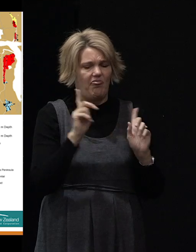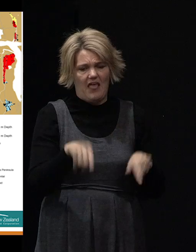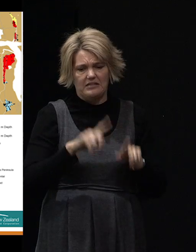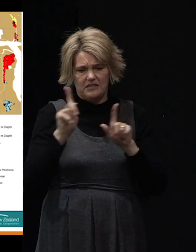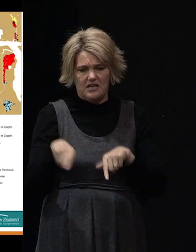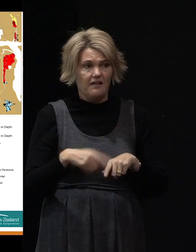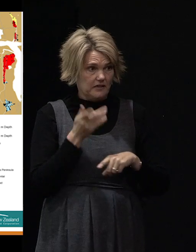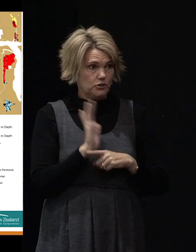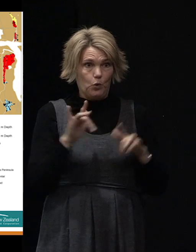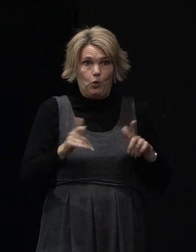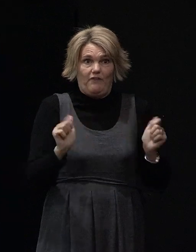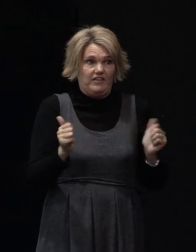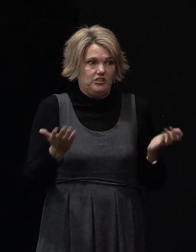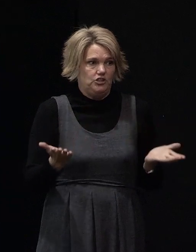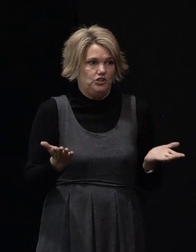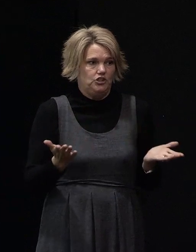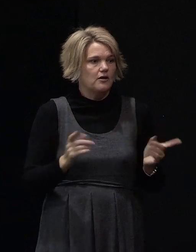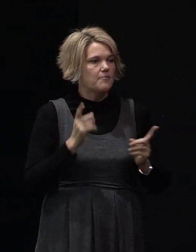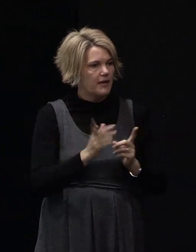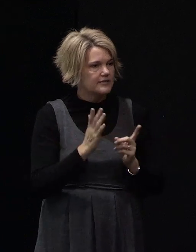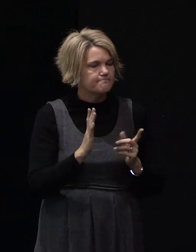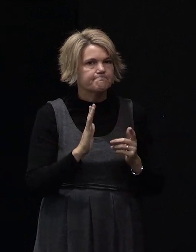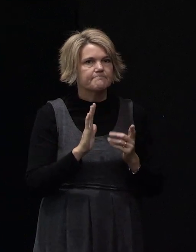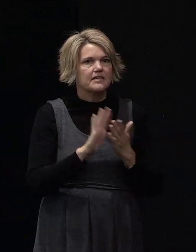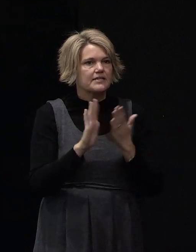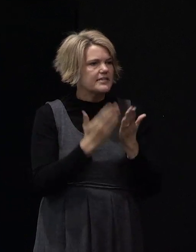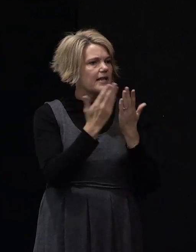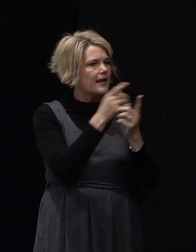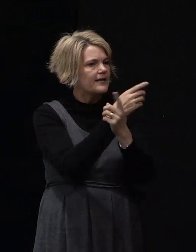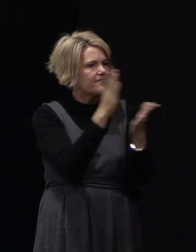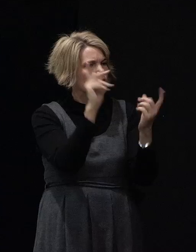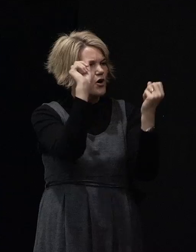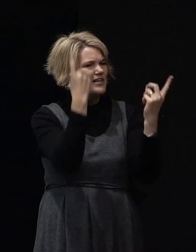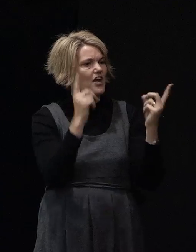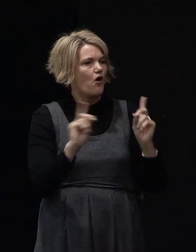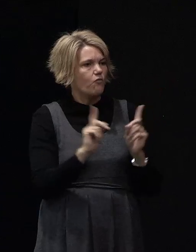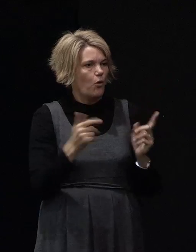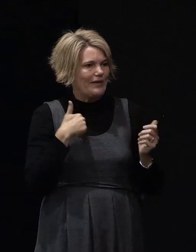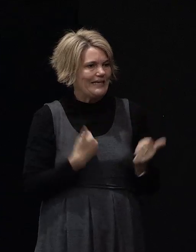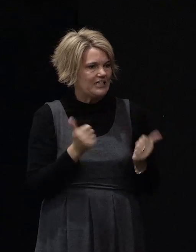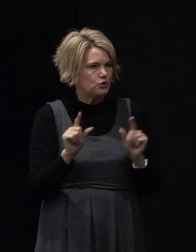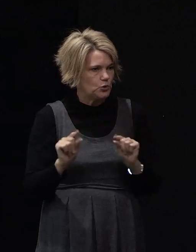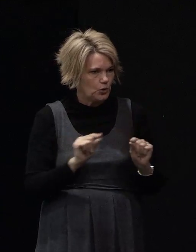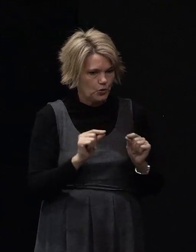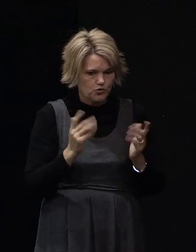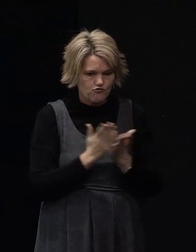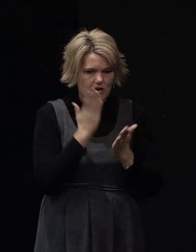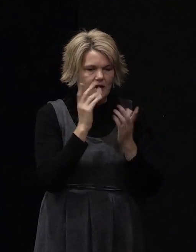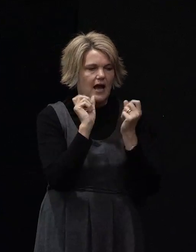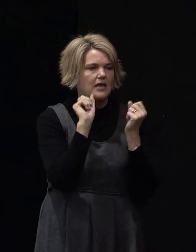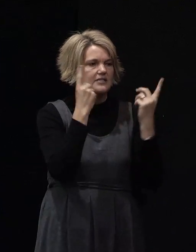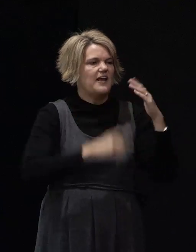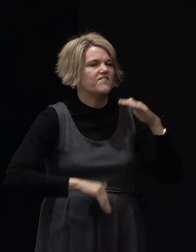and it's still ongoing but it gives you a bit of an idea of the amount of efforts that is required to really understand the ground conditions